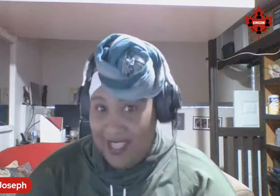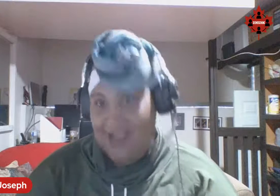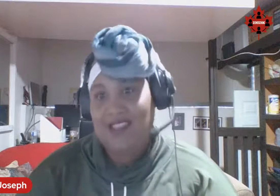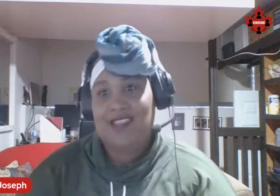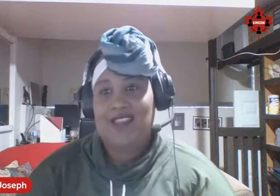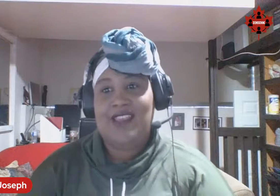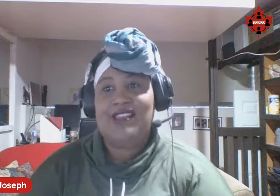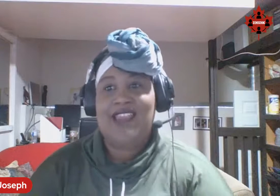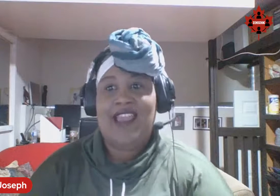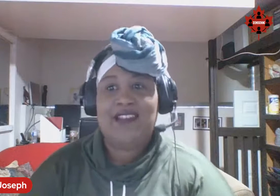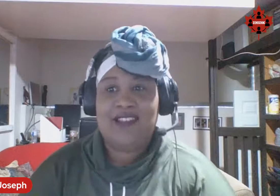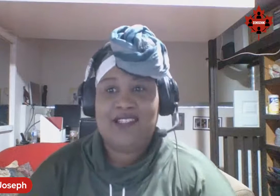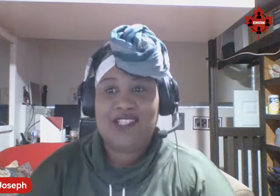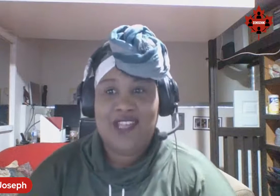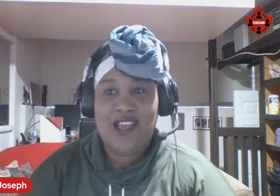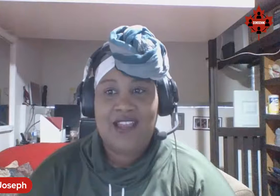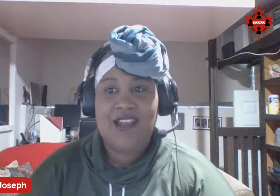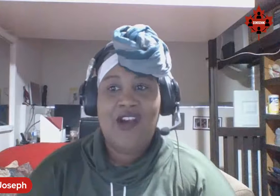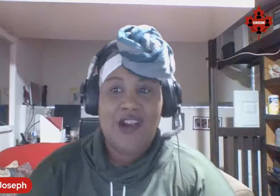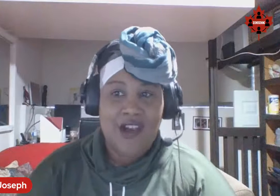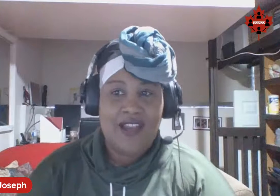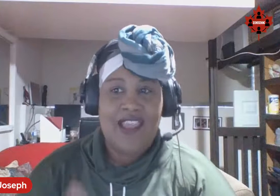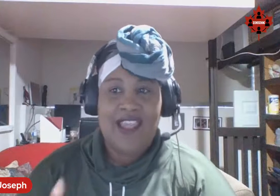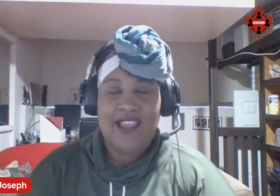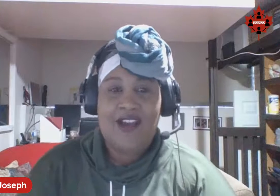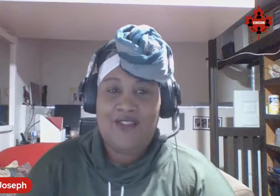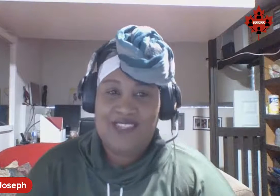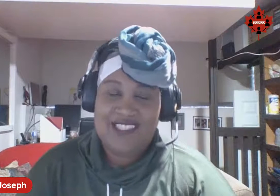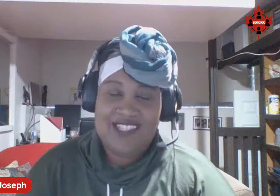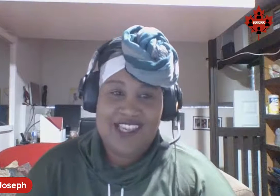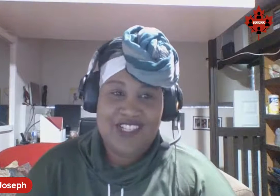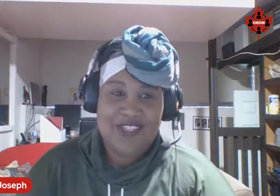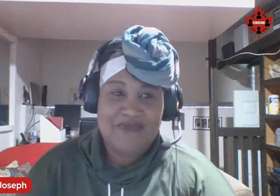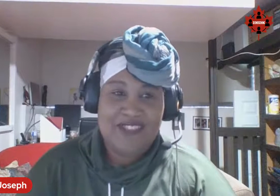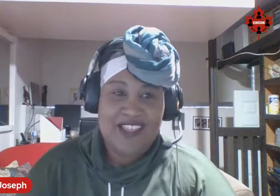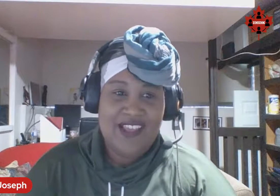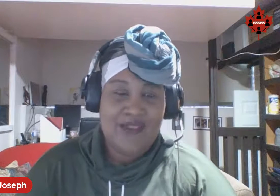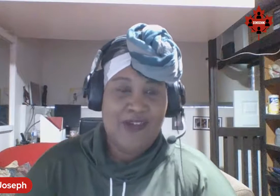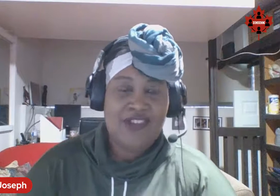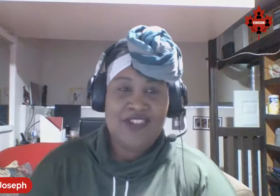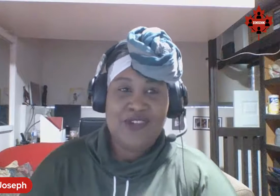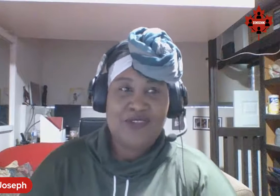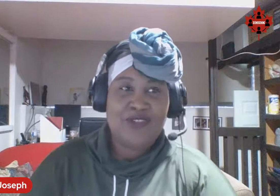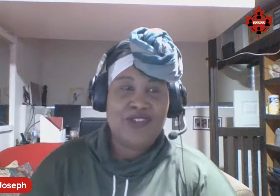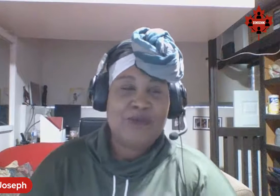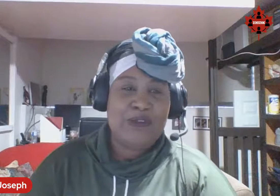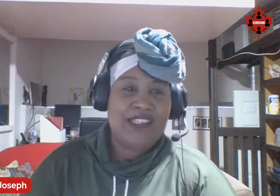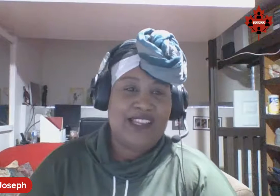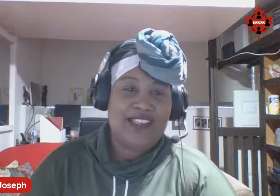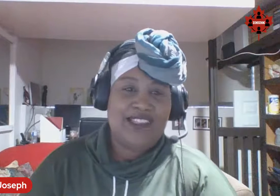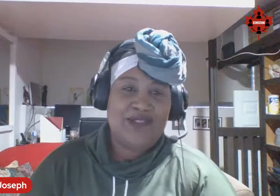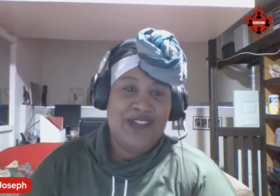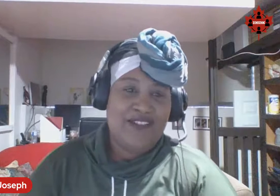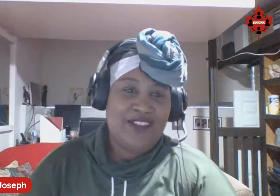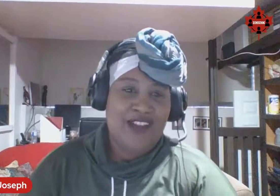in Canada to shine on and off the stage. I'm also super excited to have a